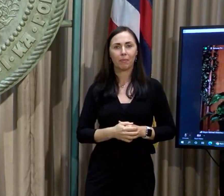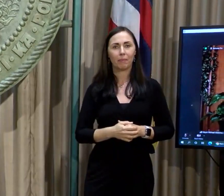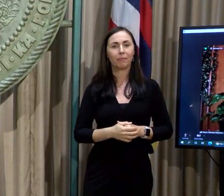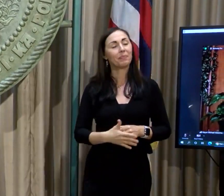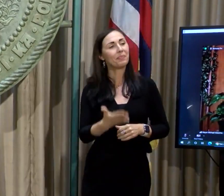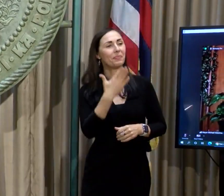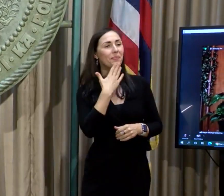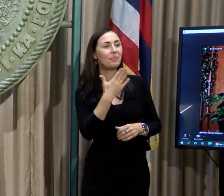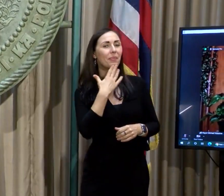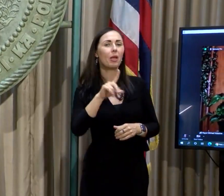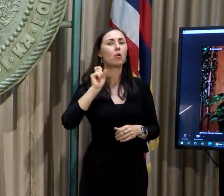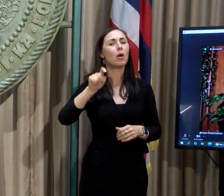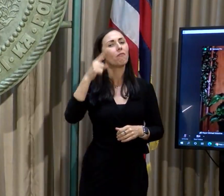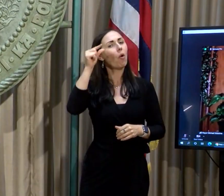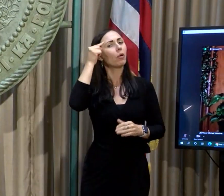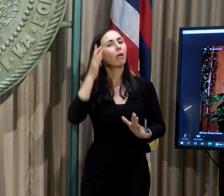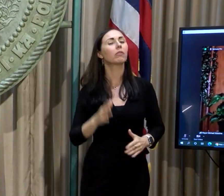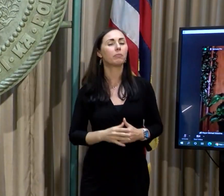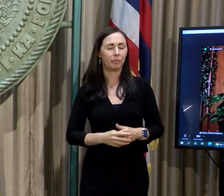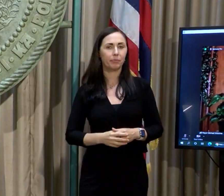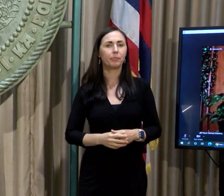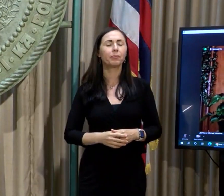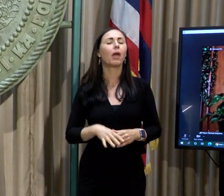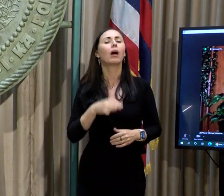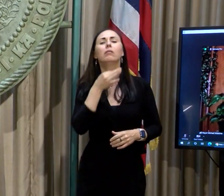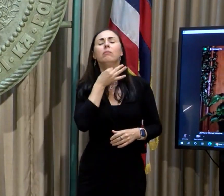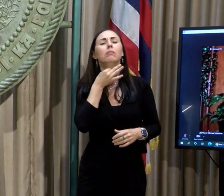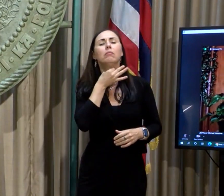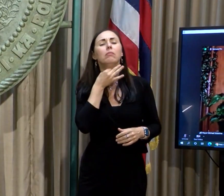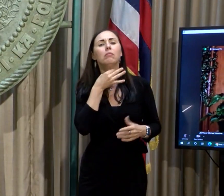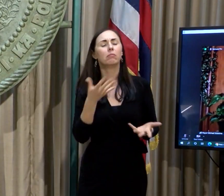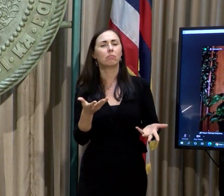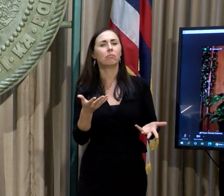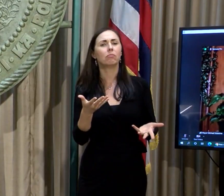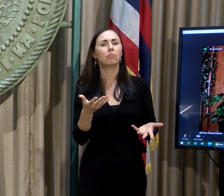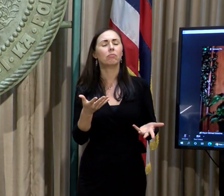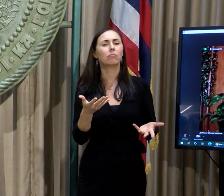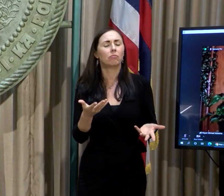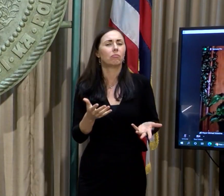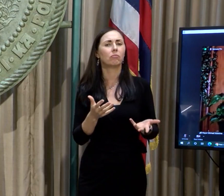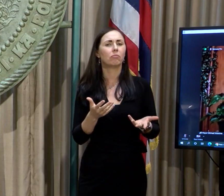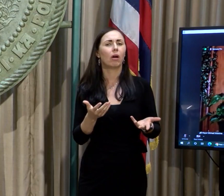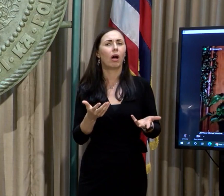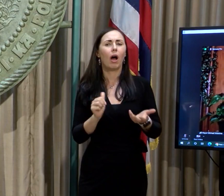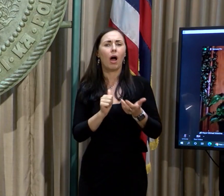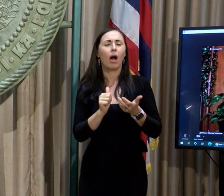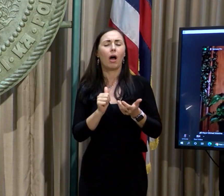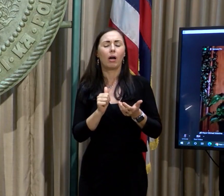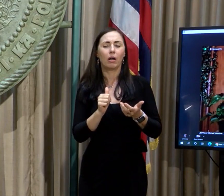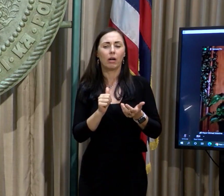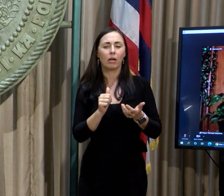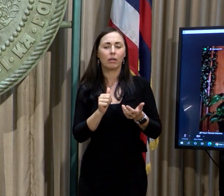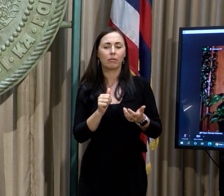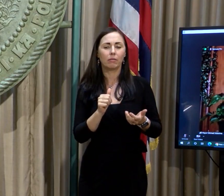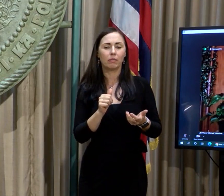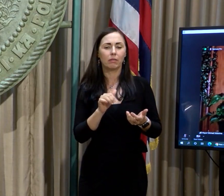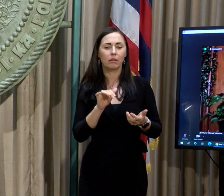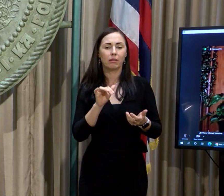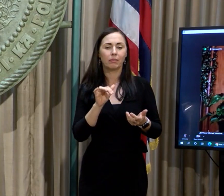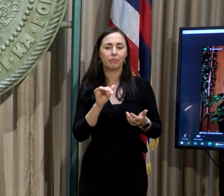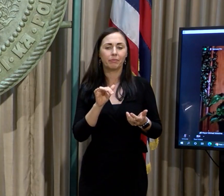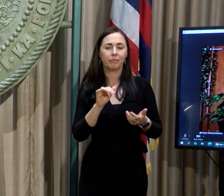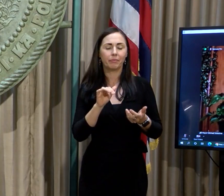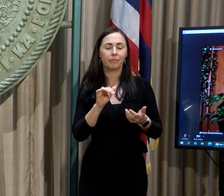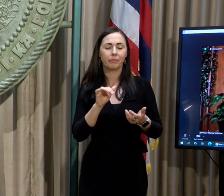Thank you. This question is for the governor. About how long might you estimate the work will take before